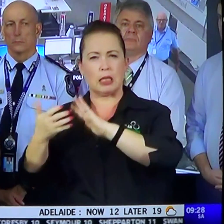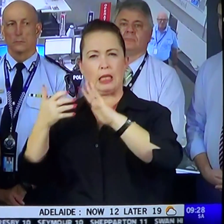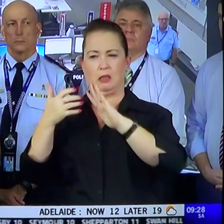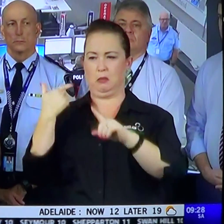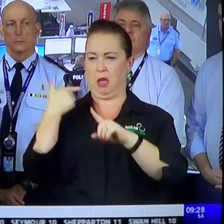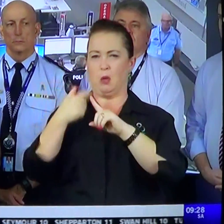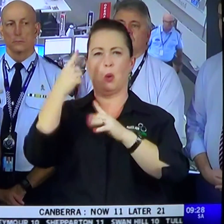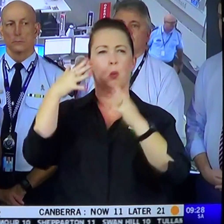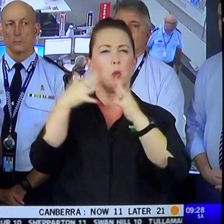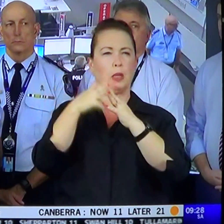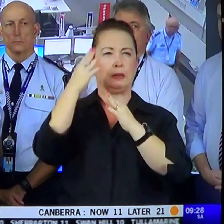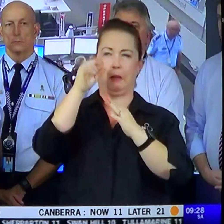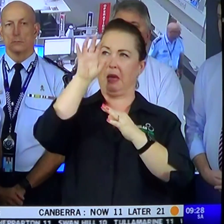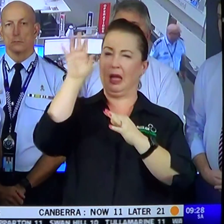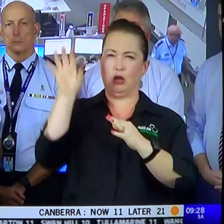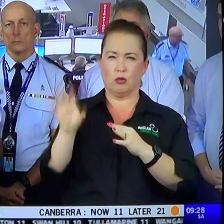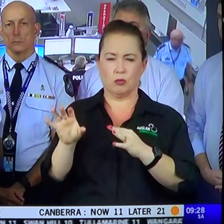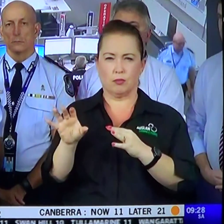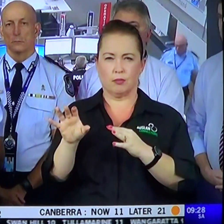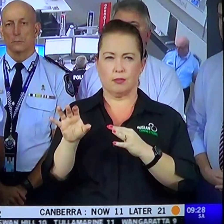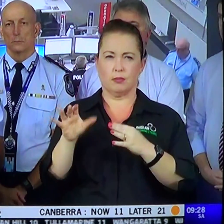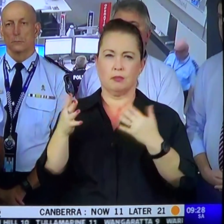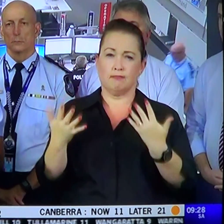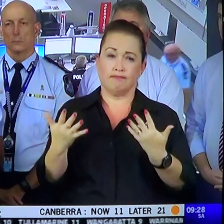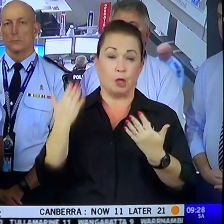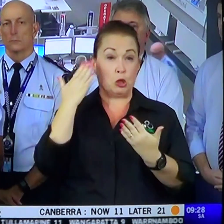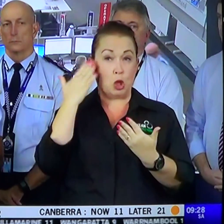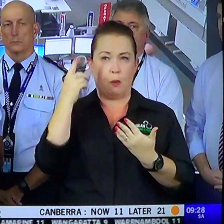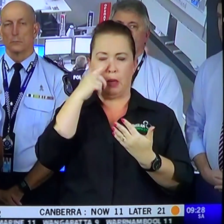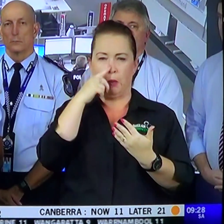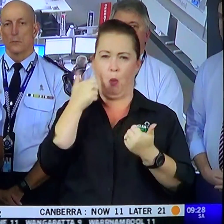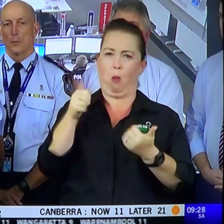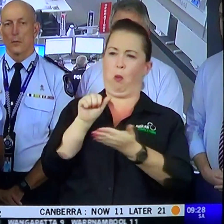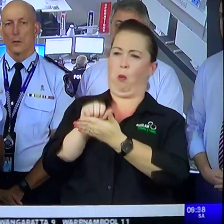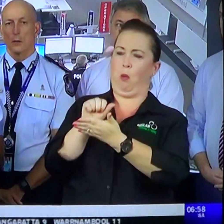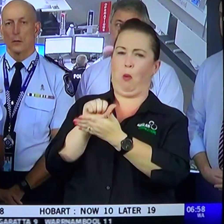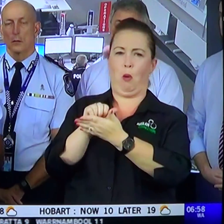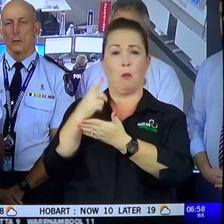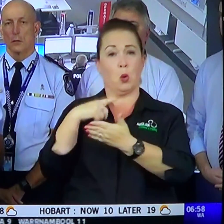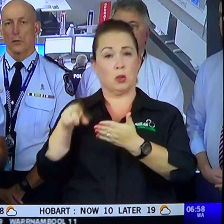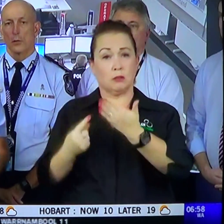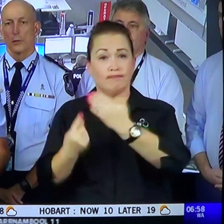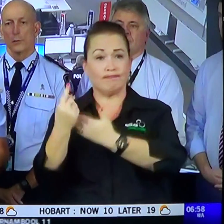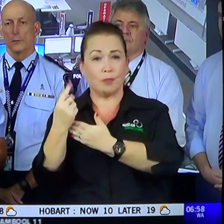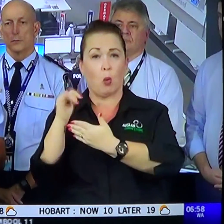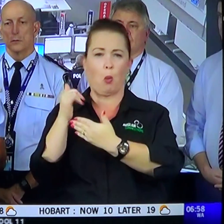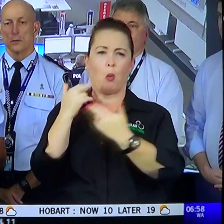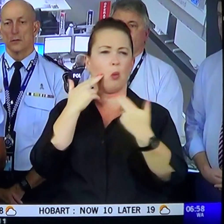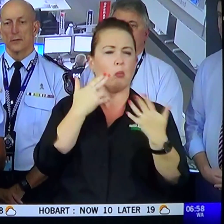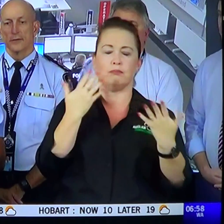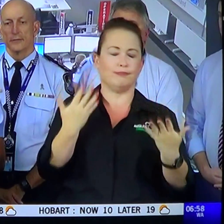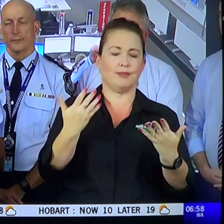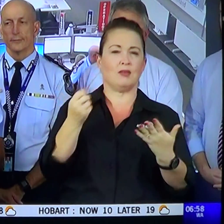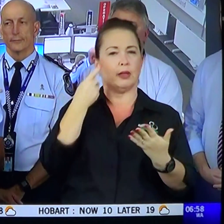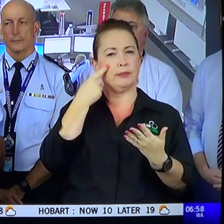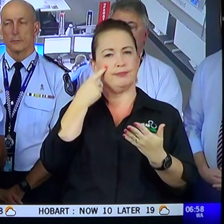some of the affected areas. But whether they were opportunistic because of the event will have to play out in the